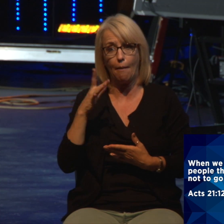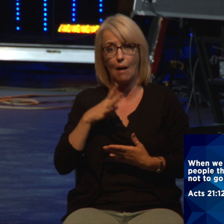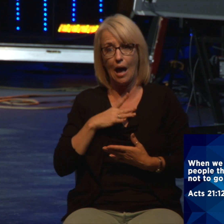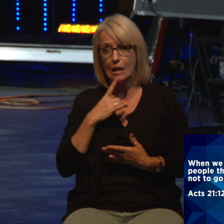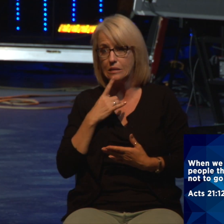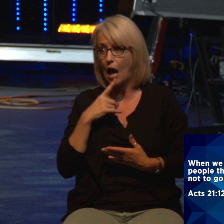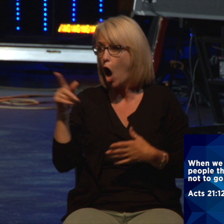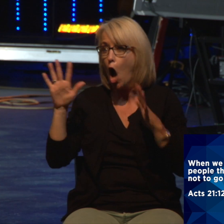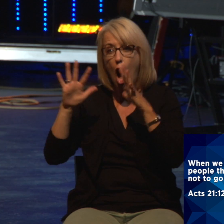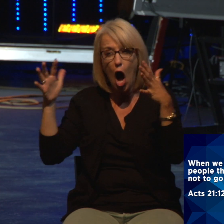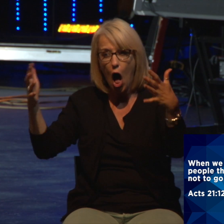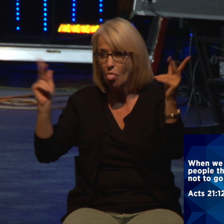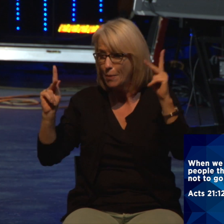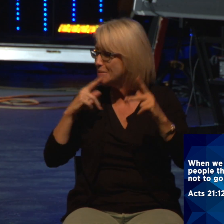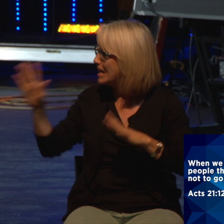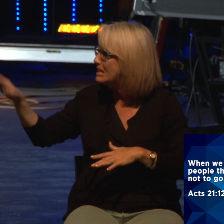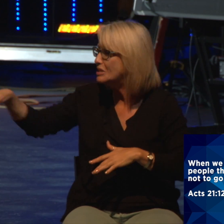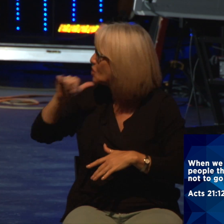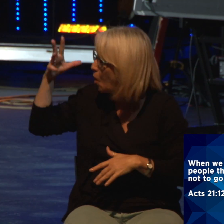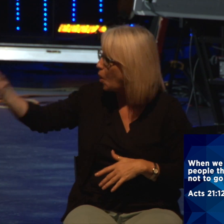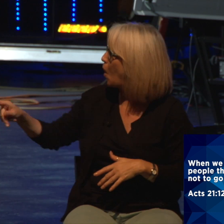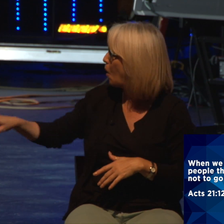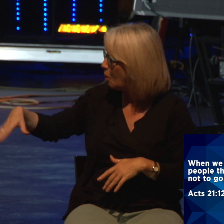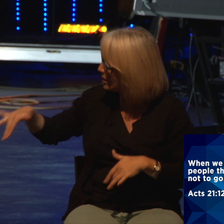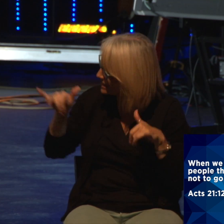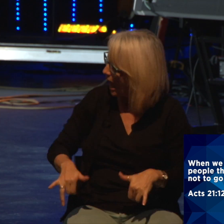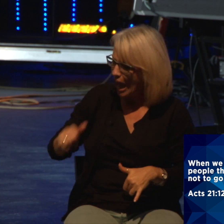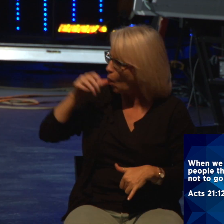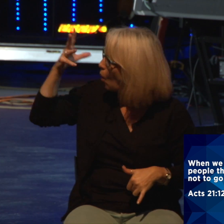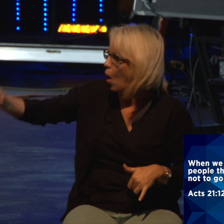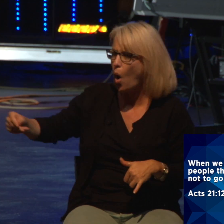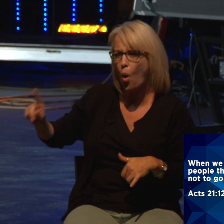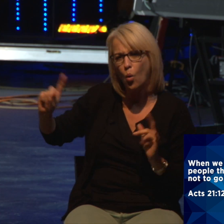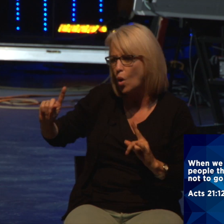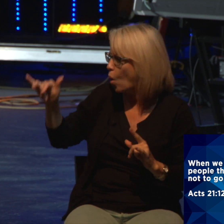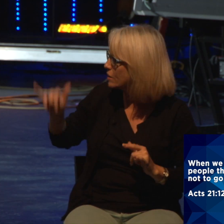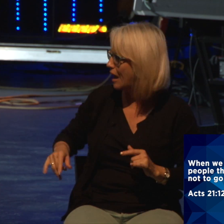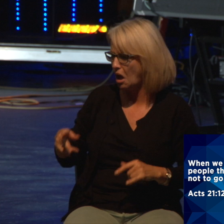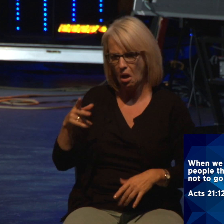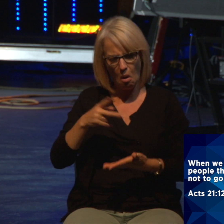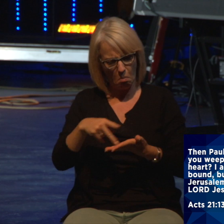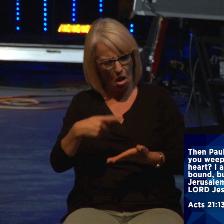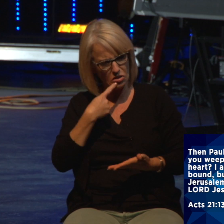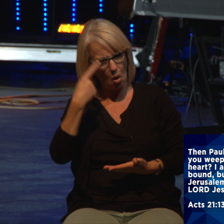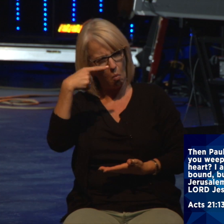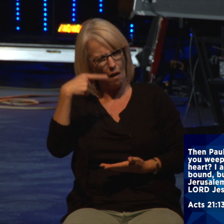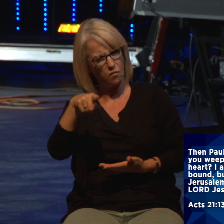there pleaded with Paul not to go to Jerusalem. Then Paul answered, why are you weeping and breaking my heart?